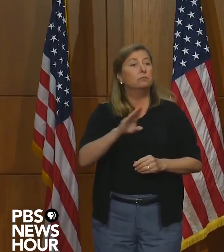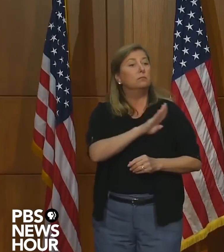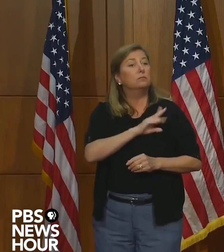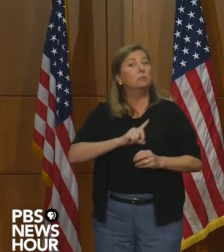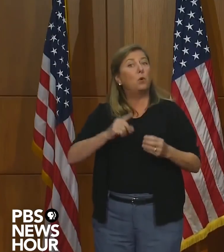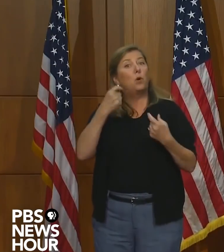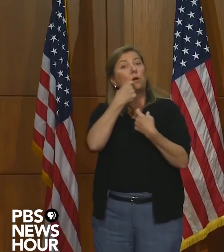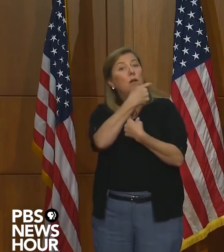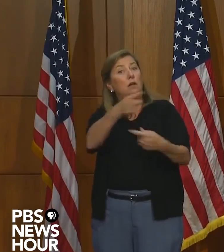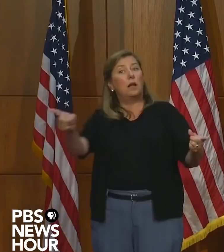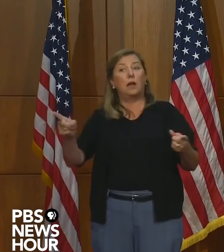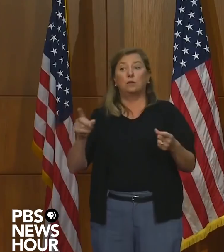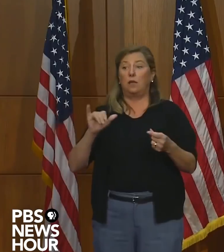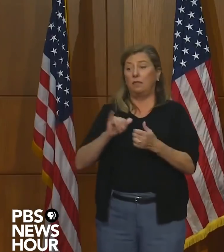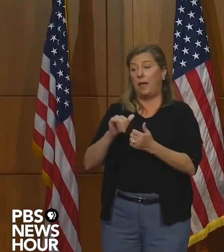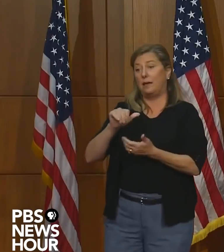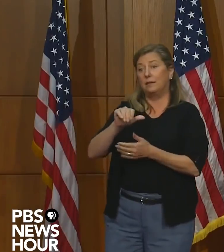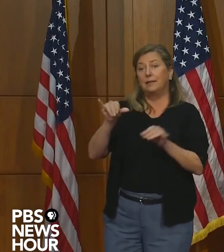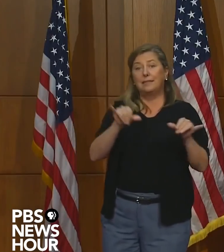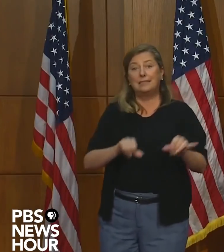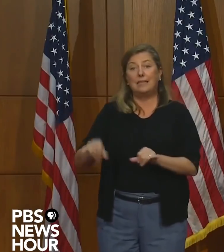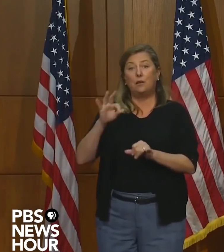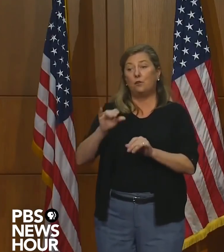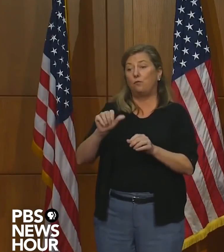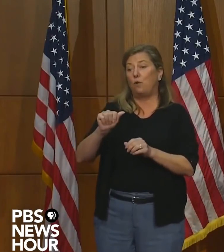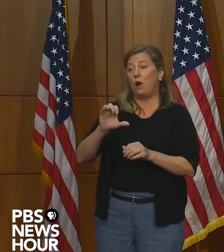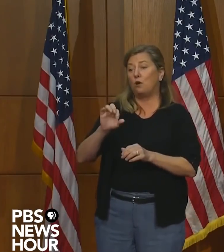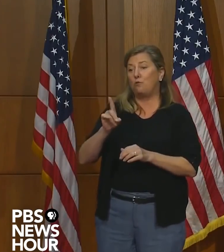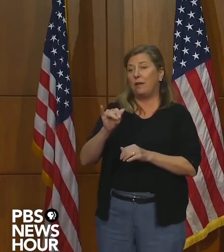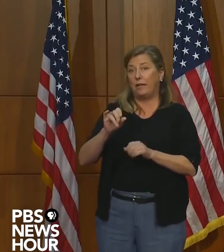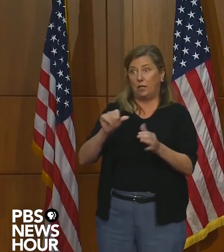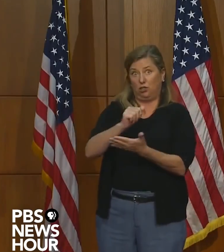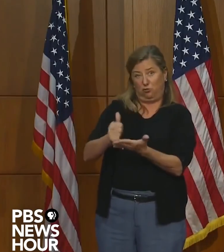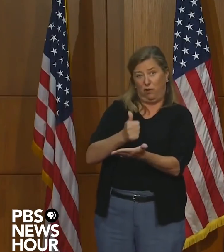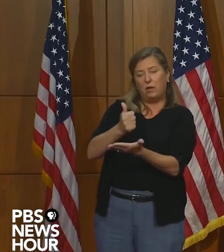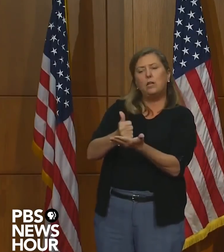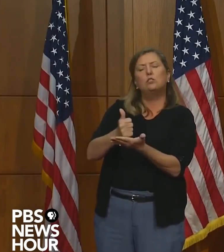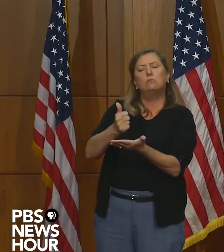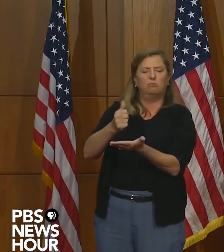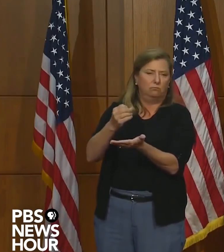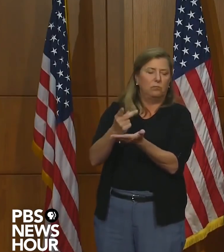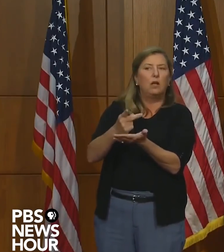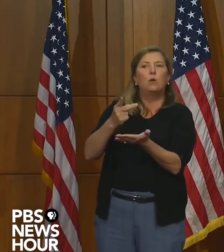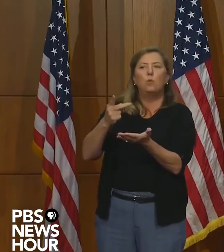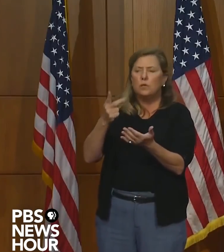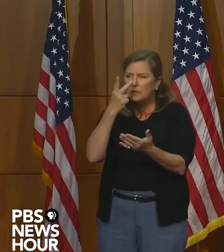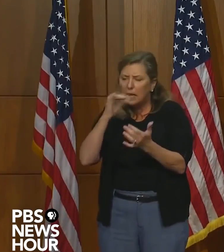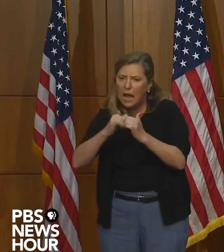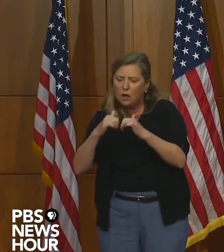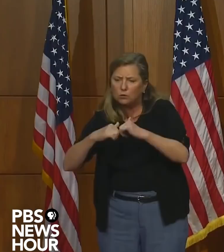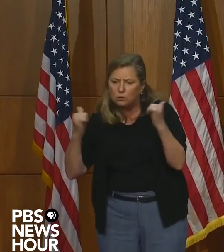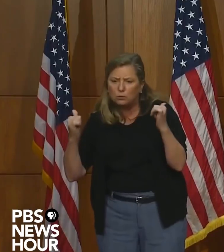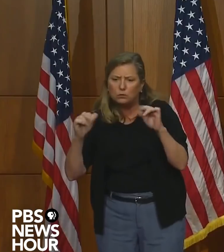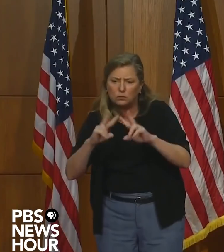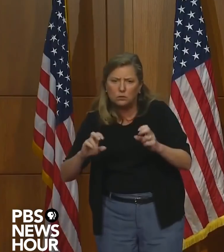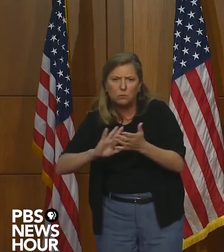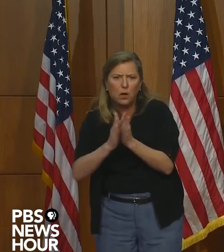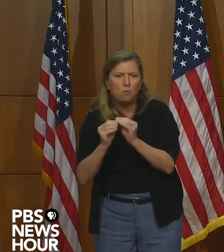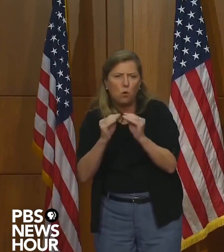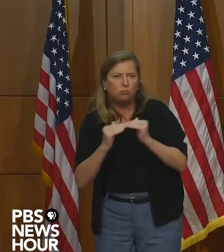that they are going to open the standards of accreditation again this year, and begin to look at more ways that we can build equity into our system.